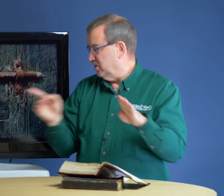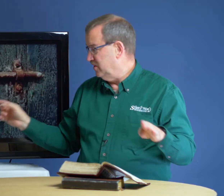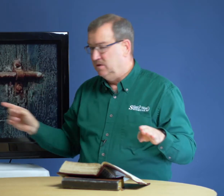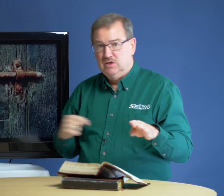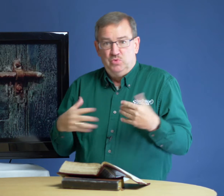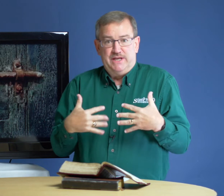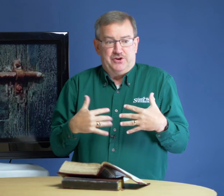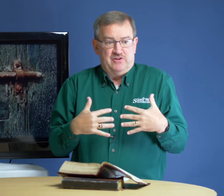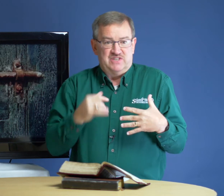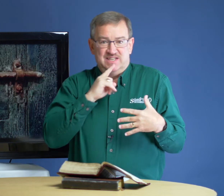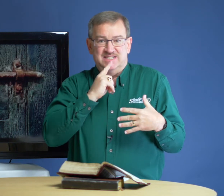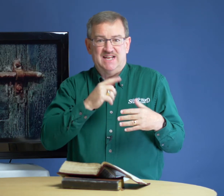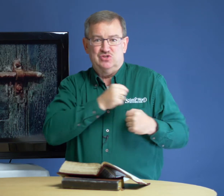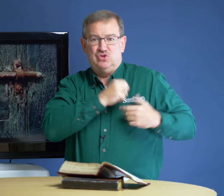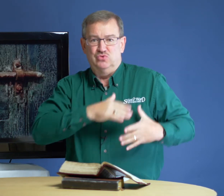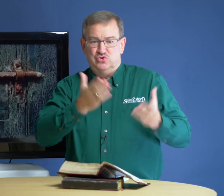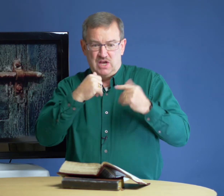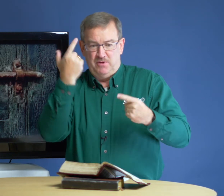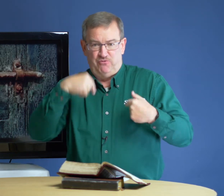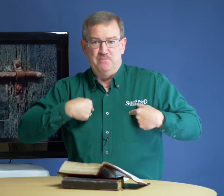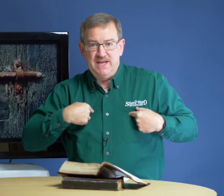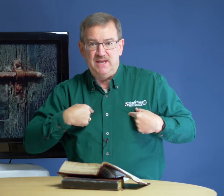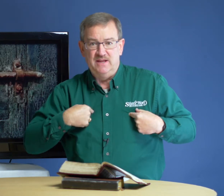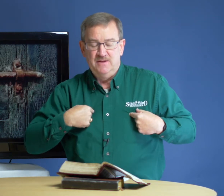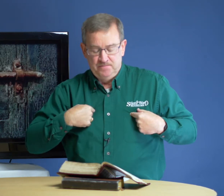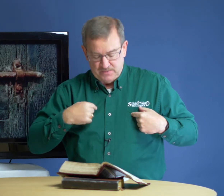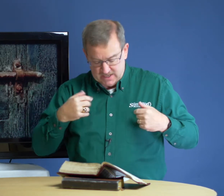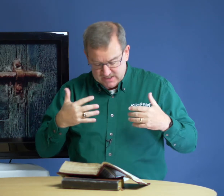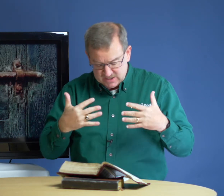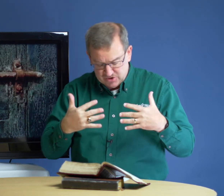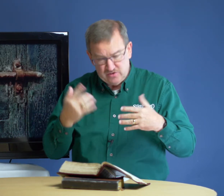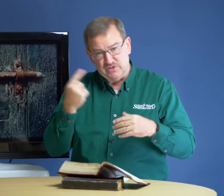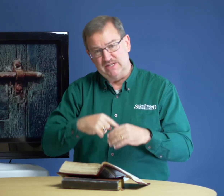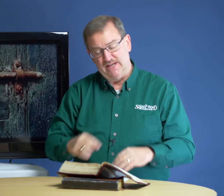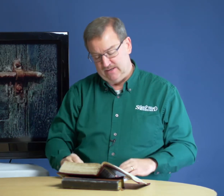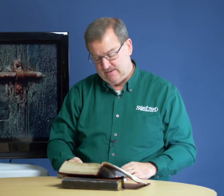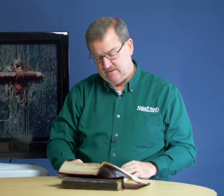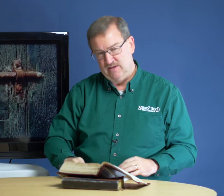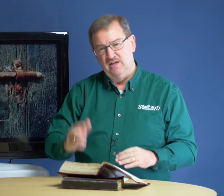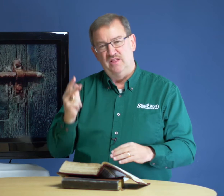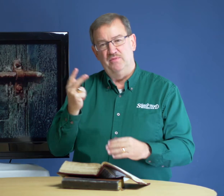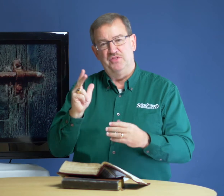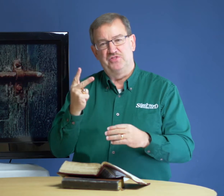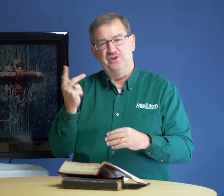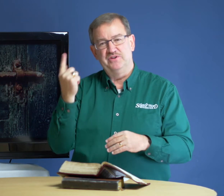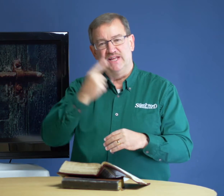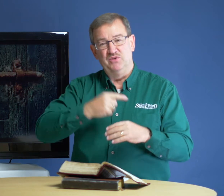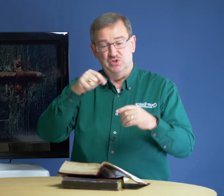we get nervous. Is that the soldiers coming for me? And it's a nervous day. The third day, which